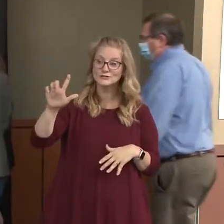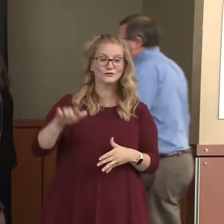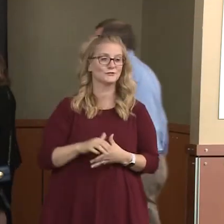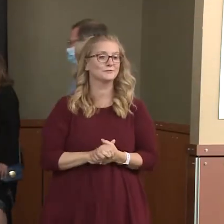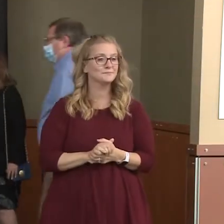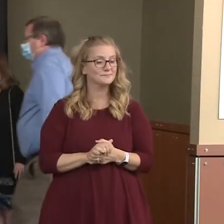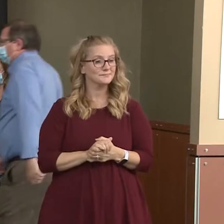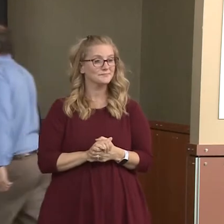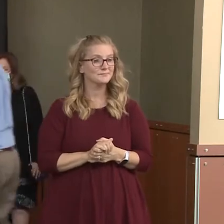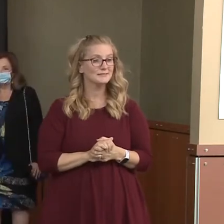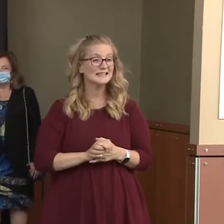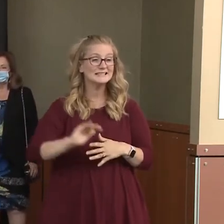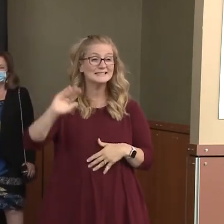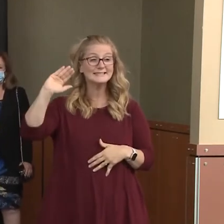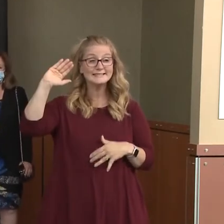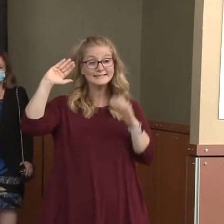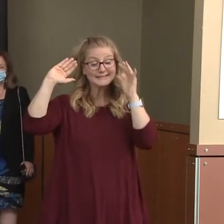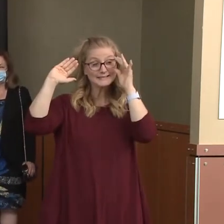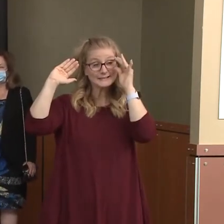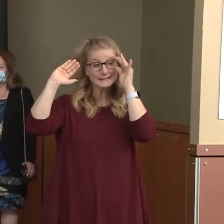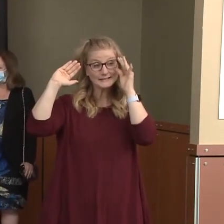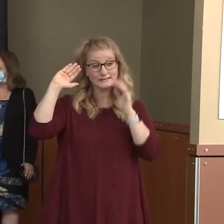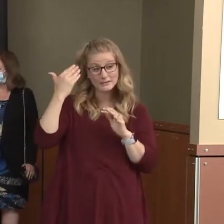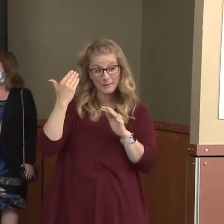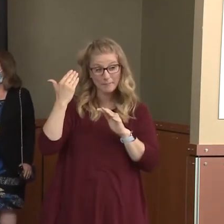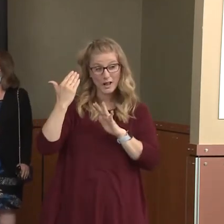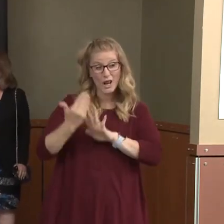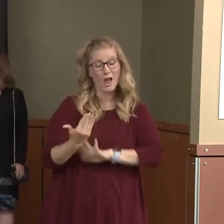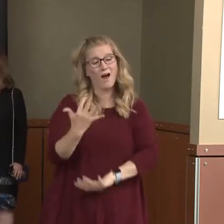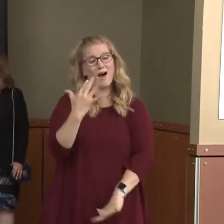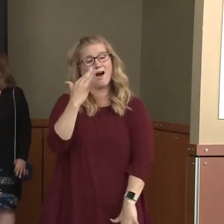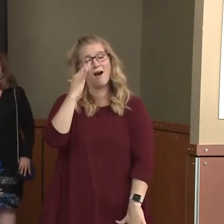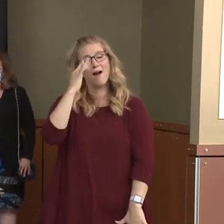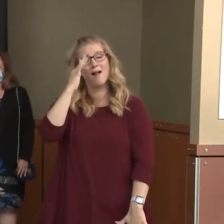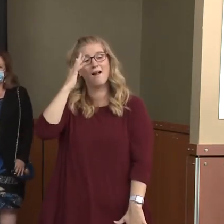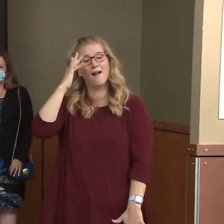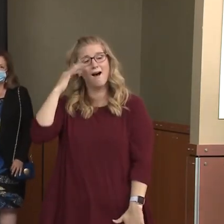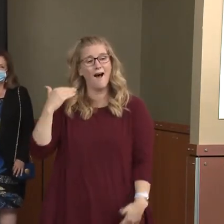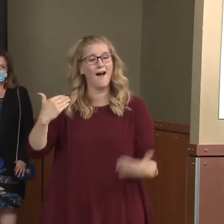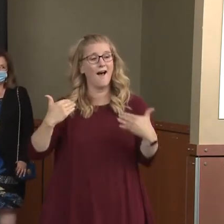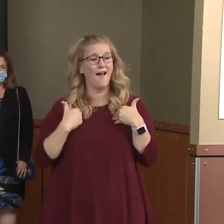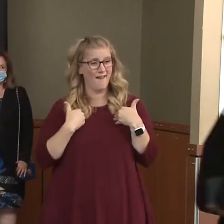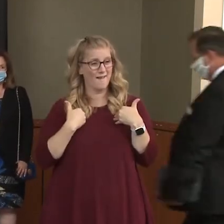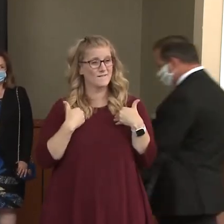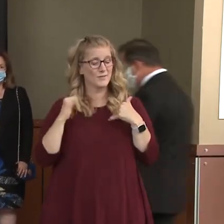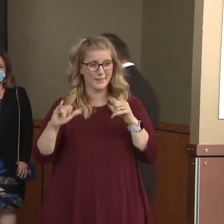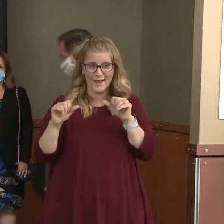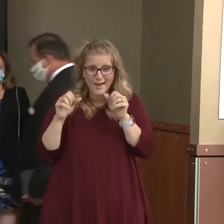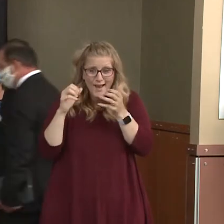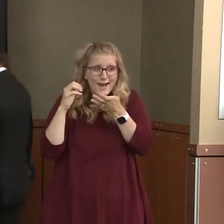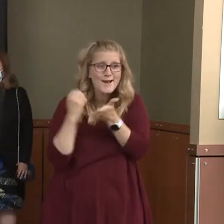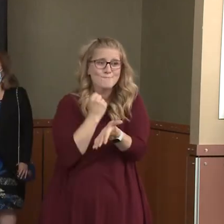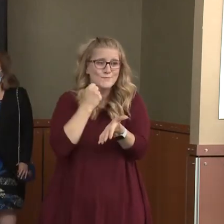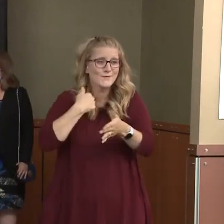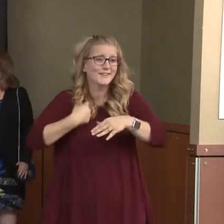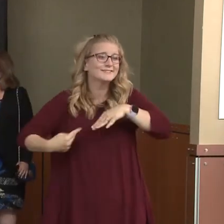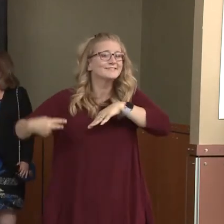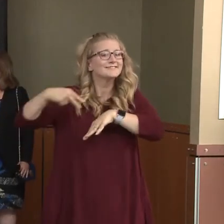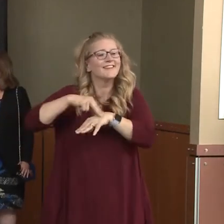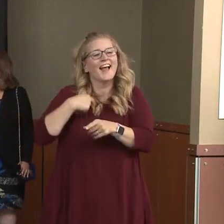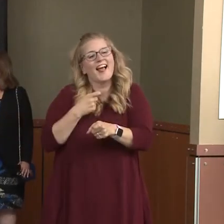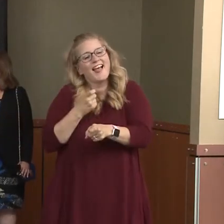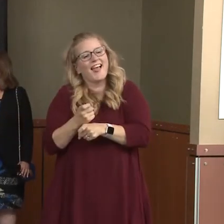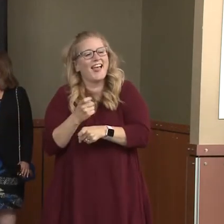Seems like a long time ago that I had the opportunity to be before everyone, and I was joking that we all needed to not